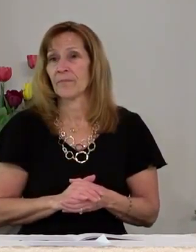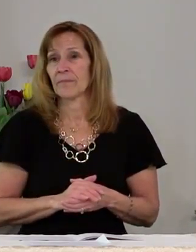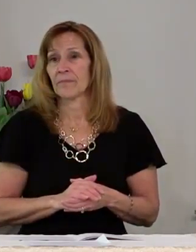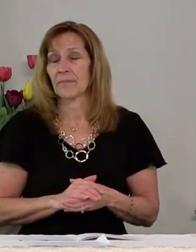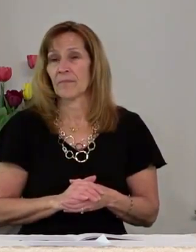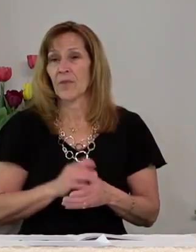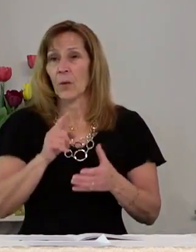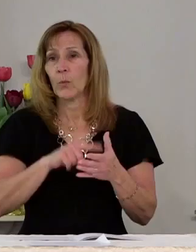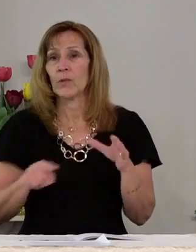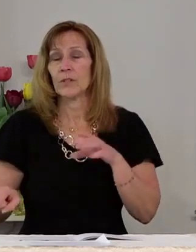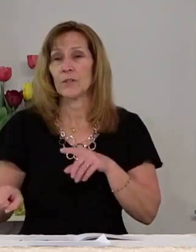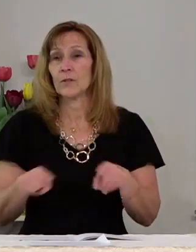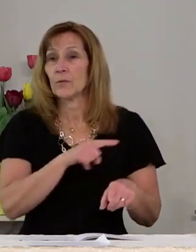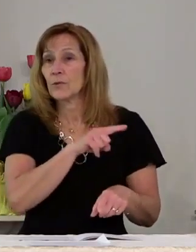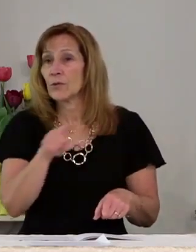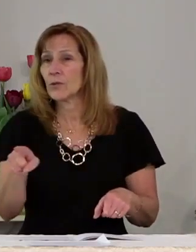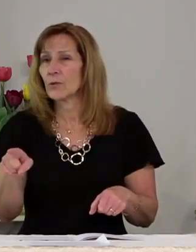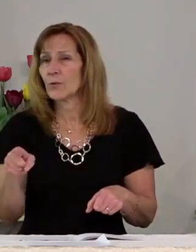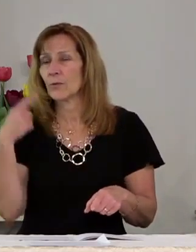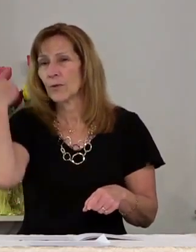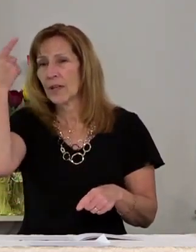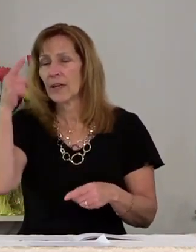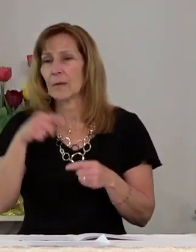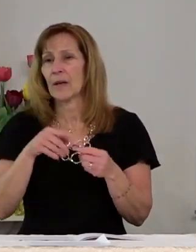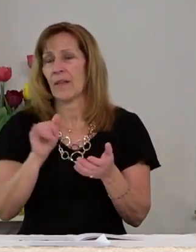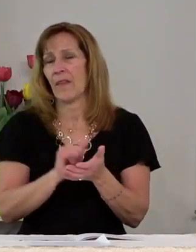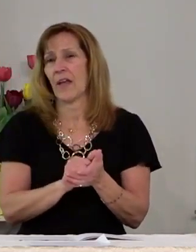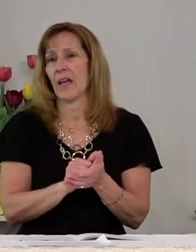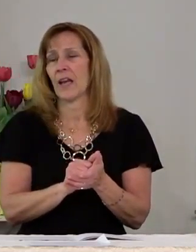What do you make of this?